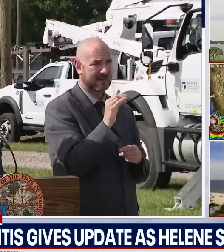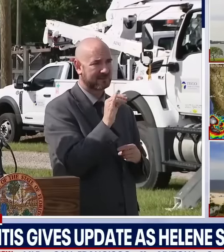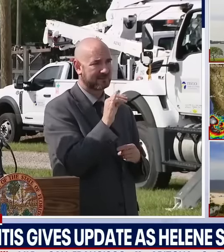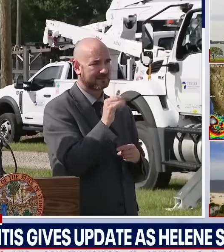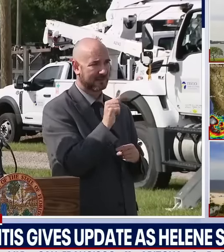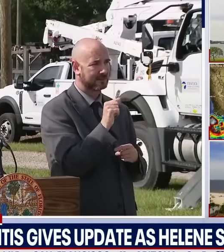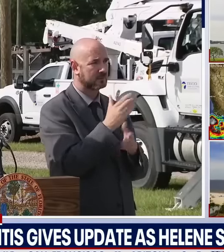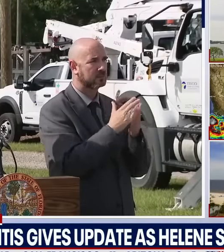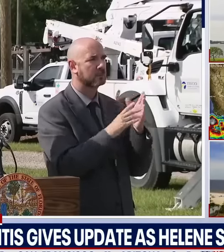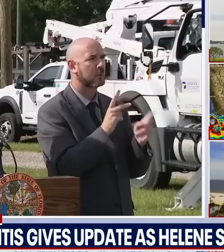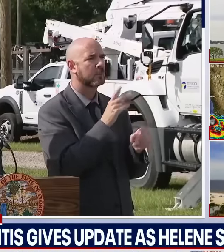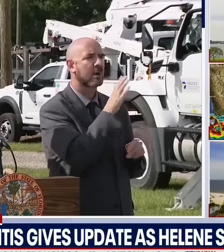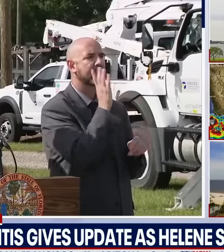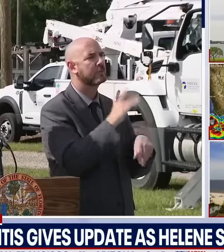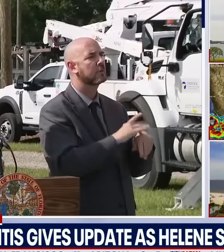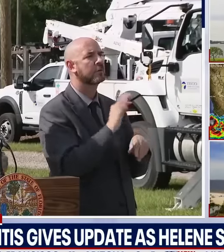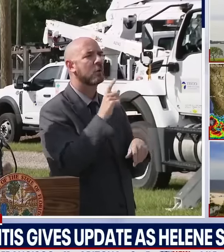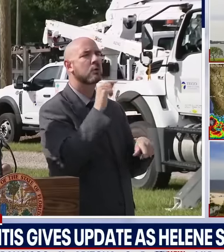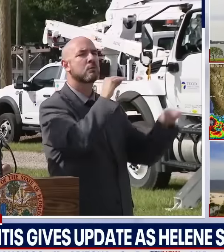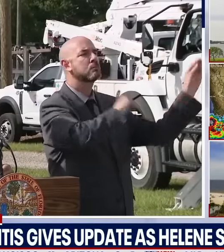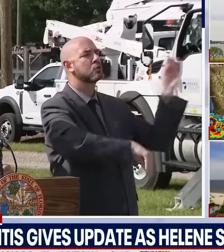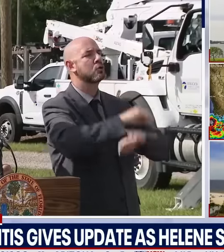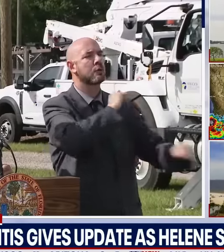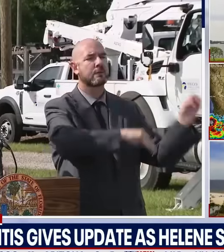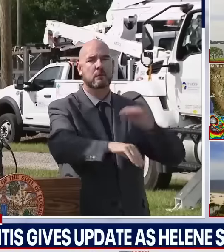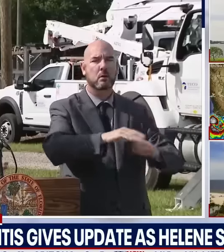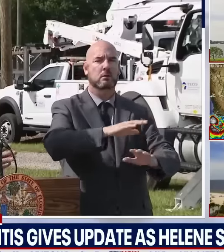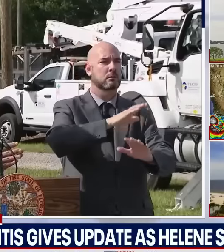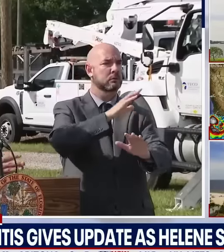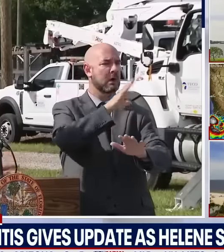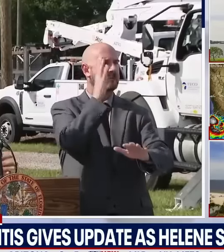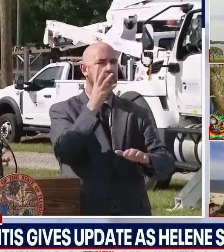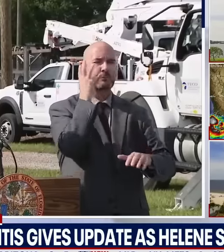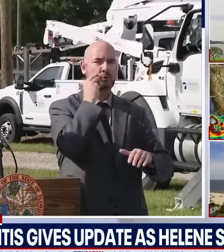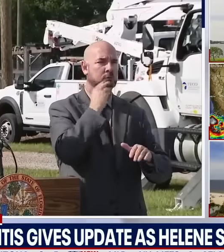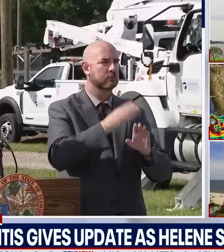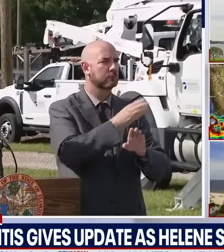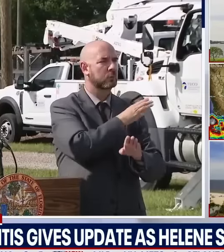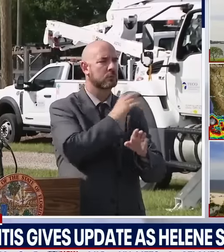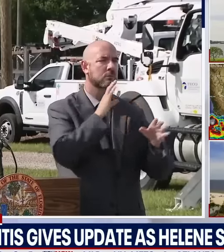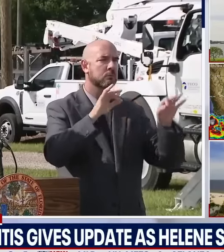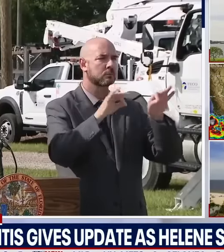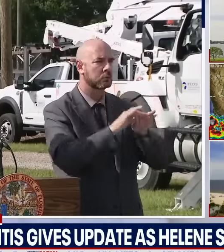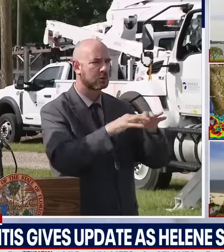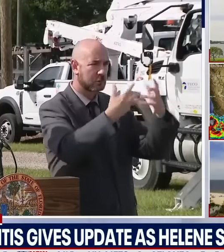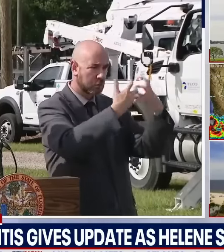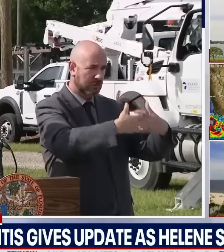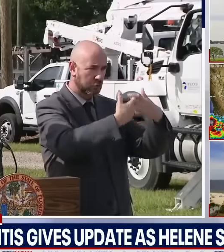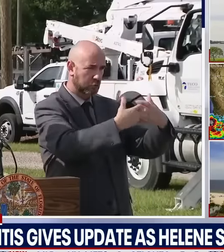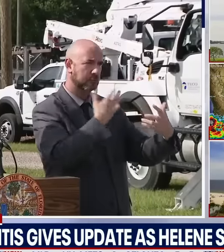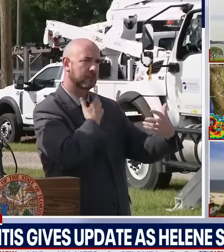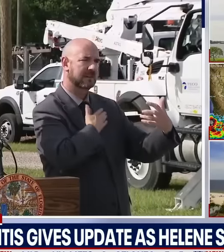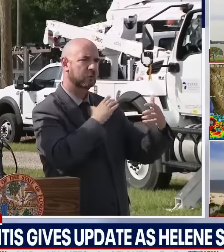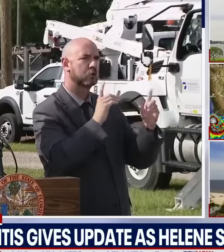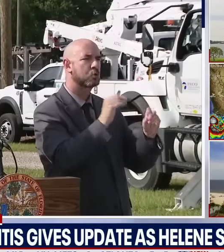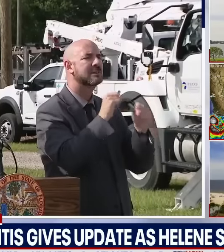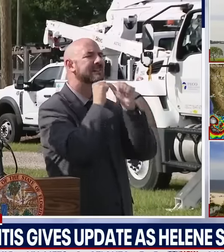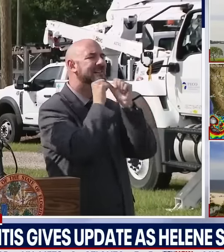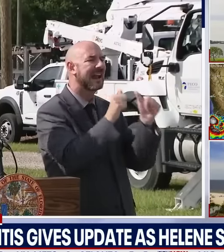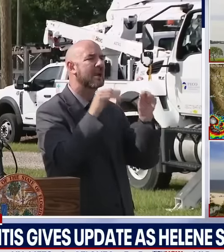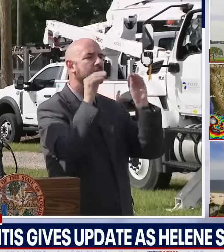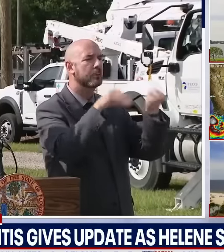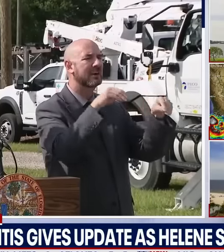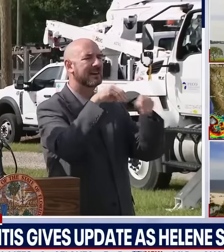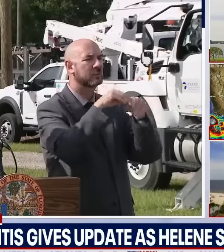may never have been through one of these things. So just use the generator appropriately. Do not run the generator in your house. The other thing